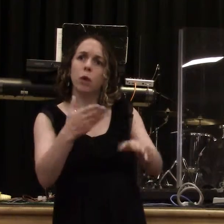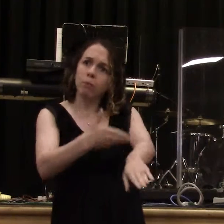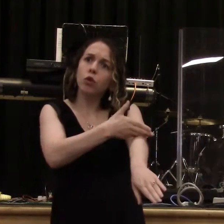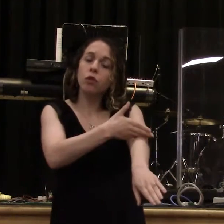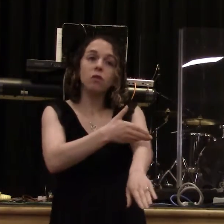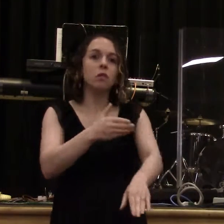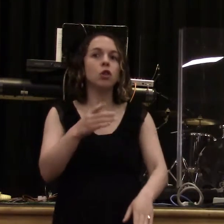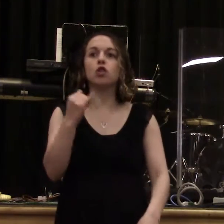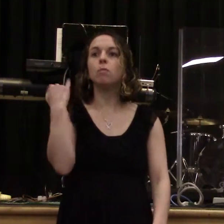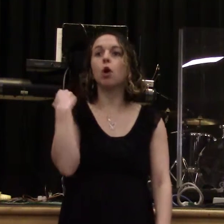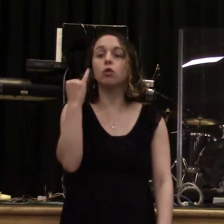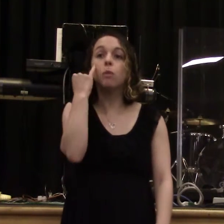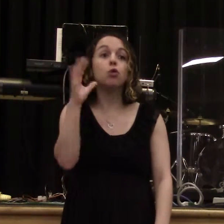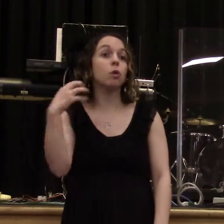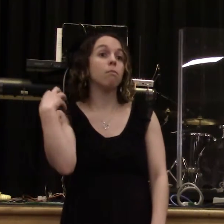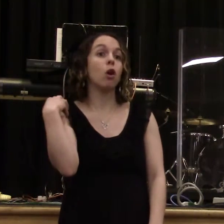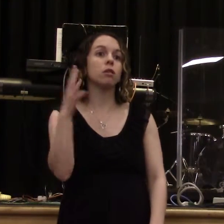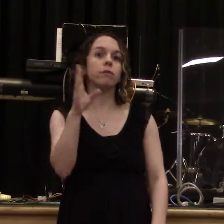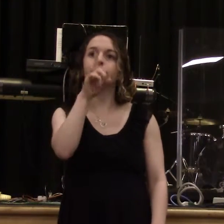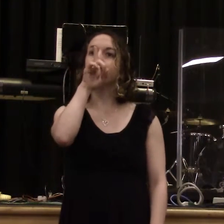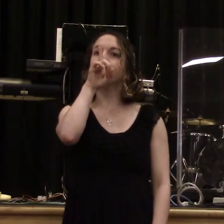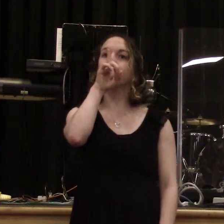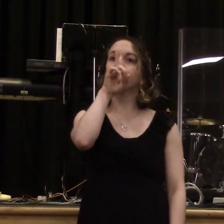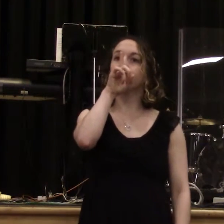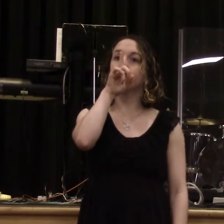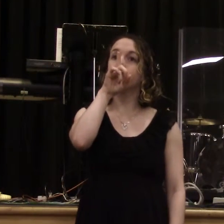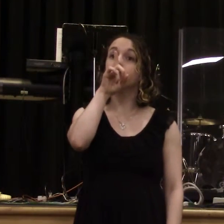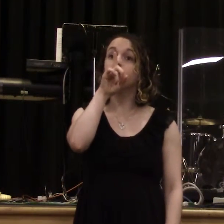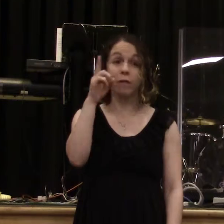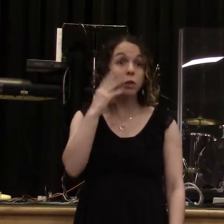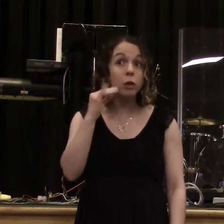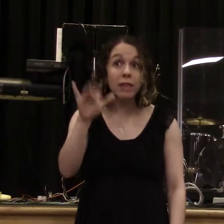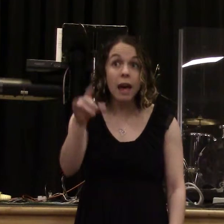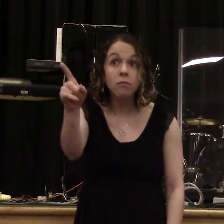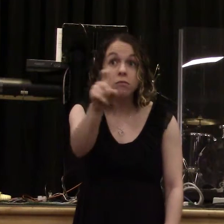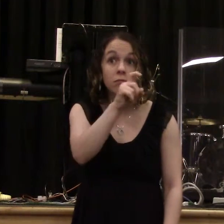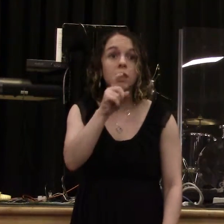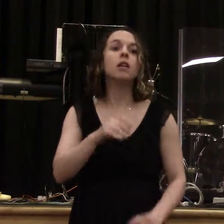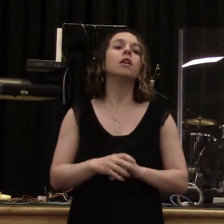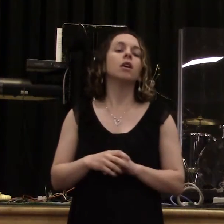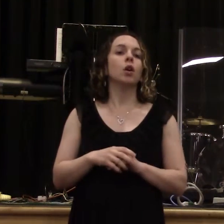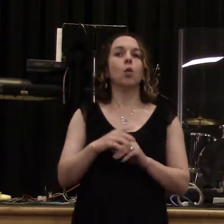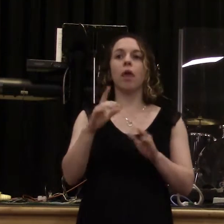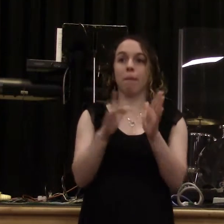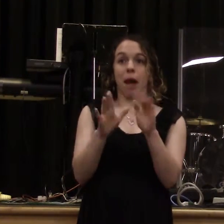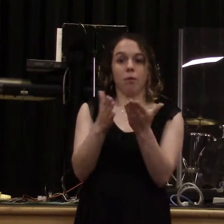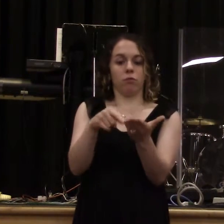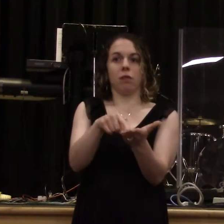couldn't communicate the vision that they had. Well, one of the things that is very clear, in these seven letters in the beginning